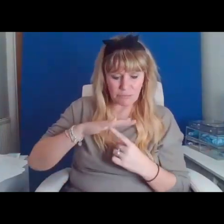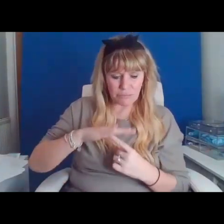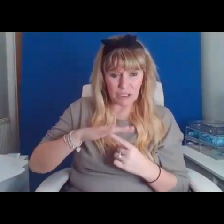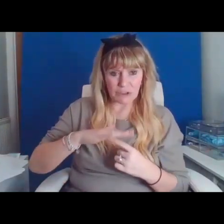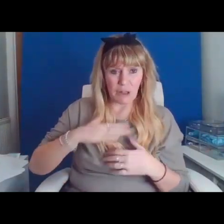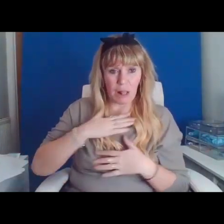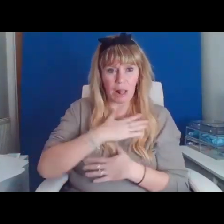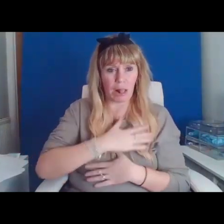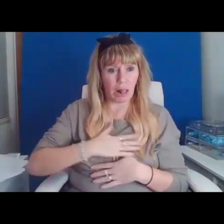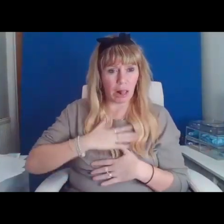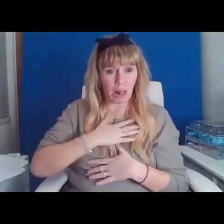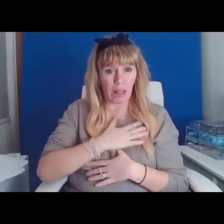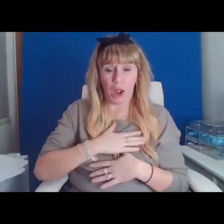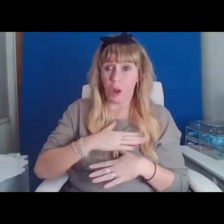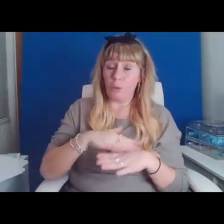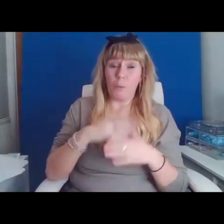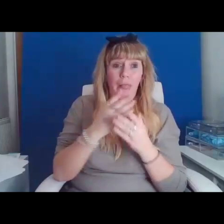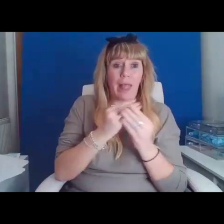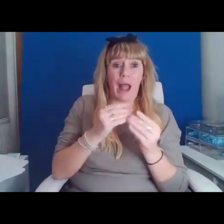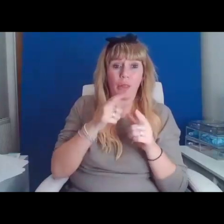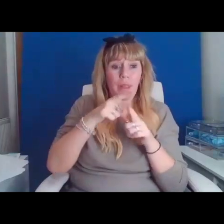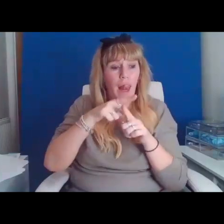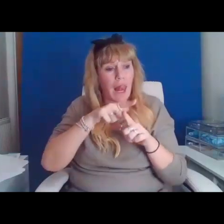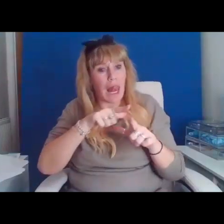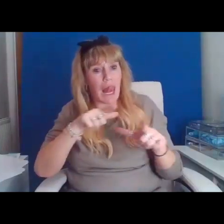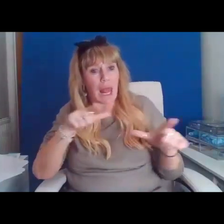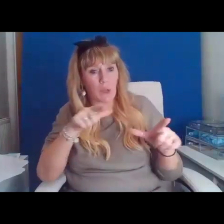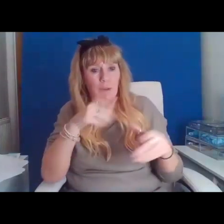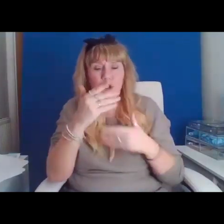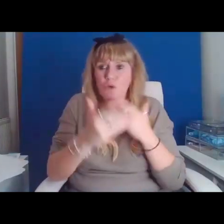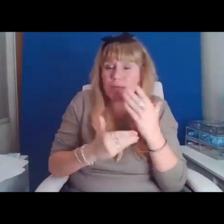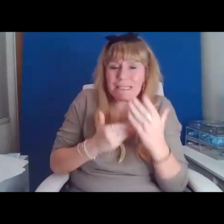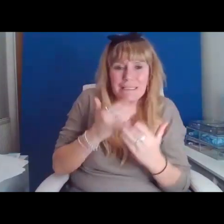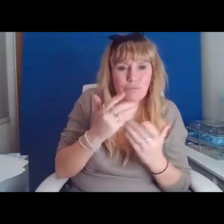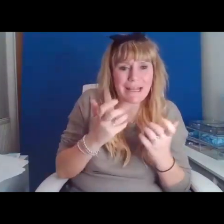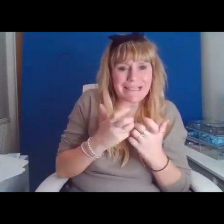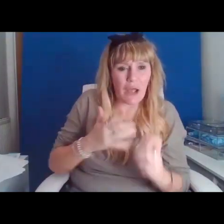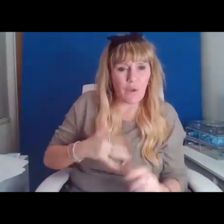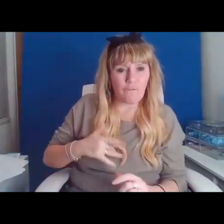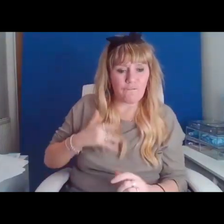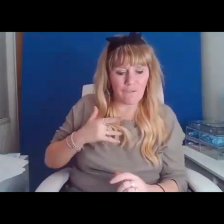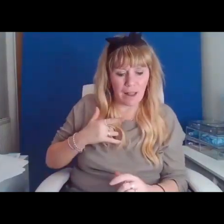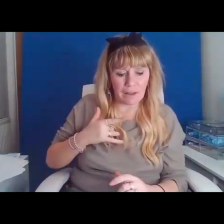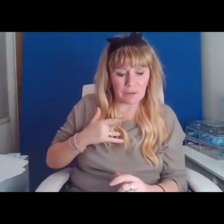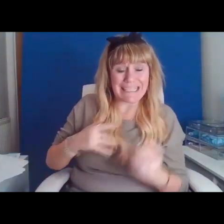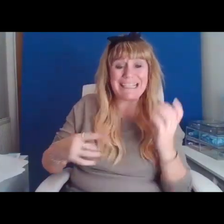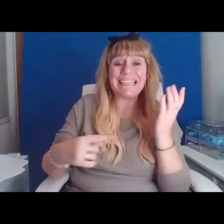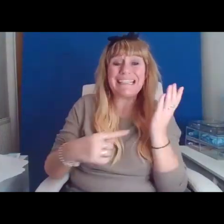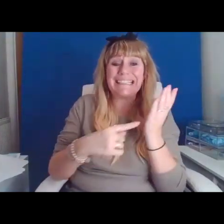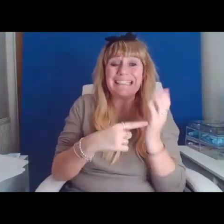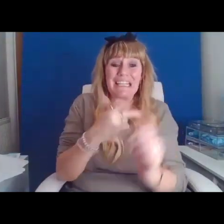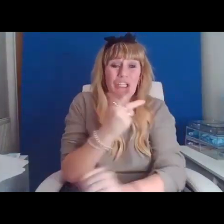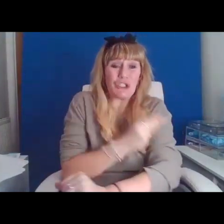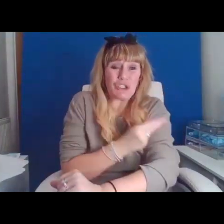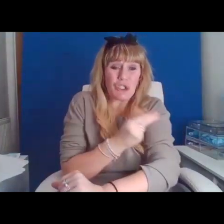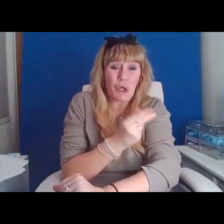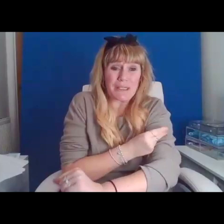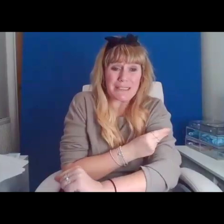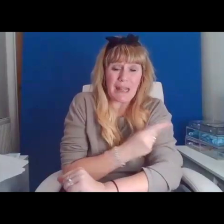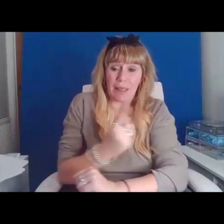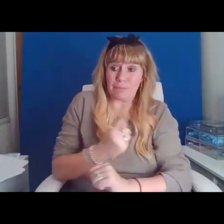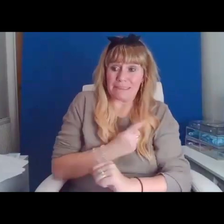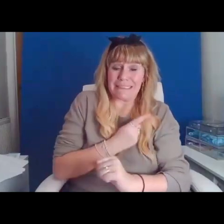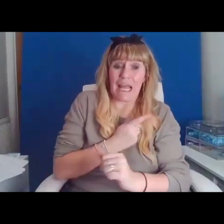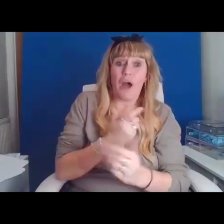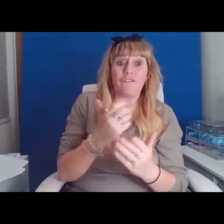language to express how you felt. T-shots and selves saved your life but the battle to get them